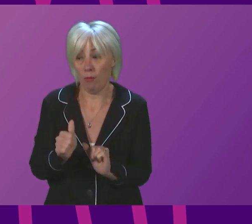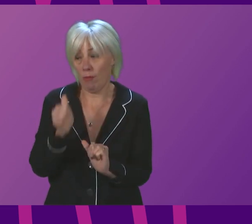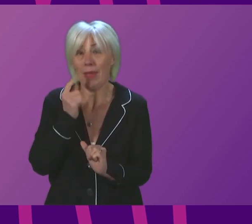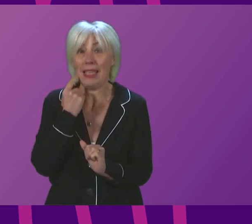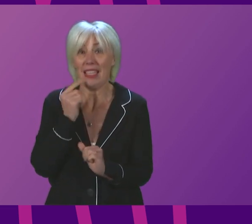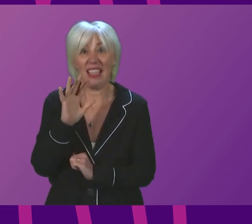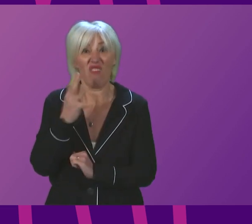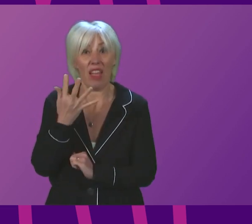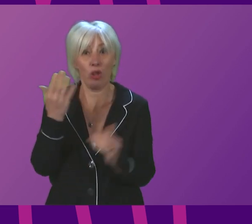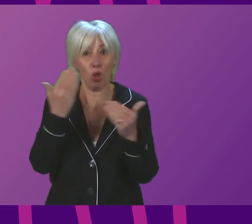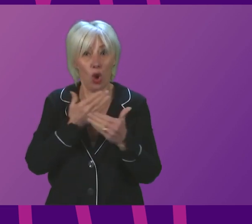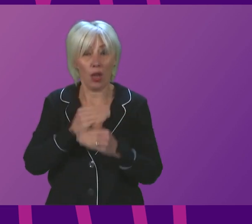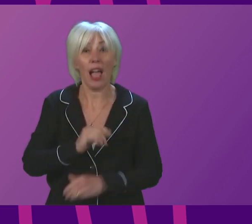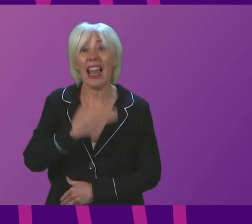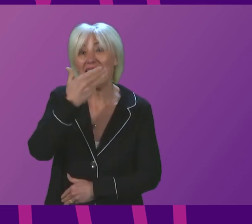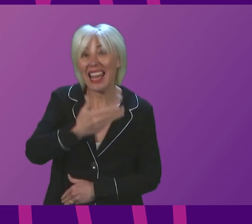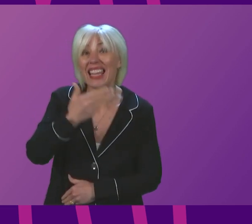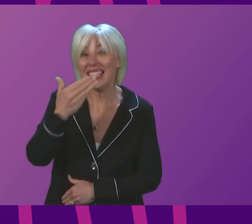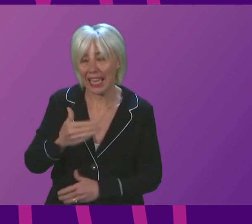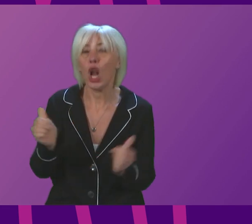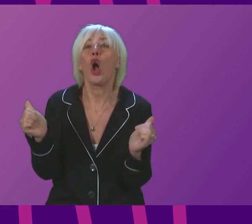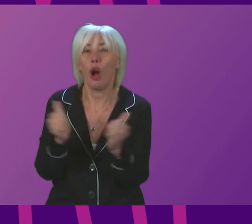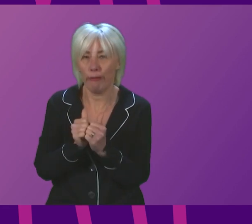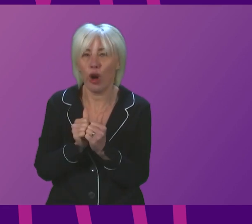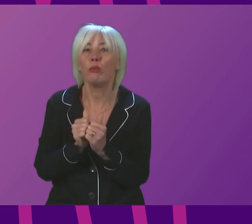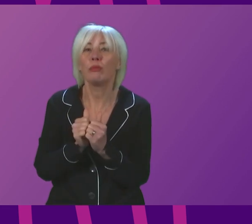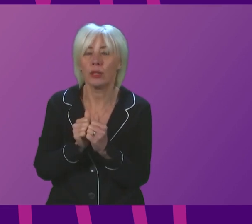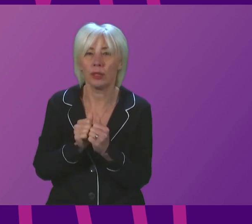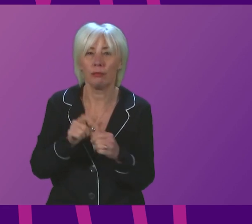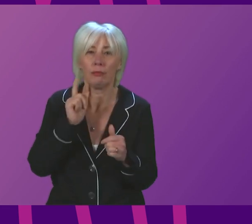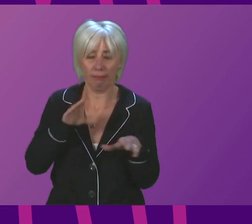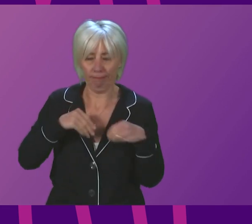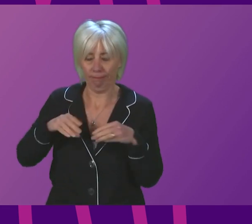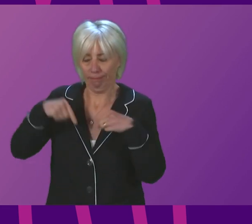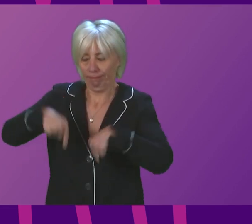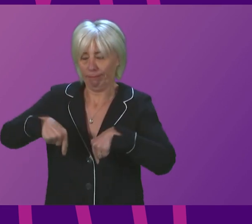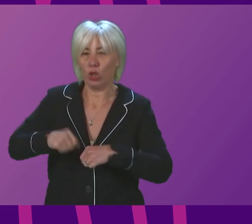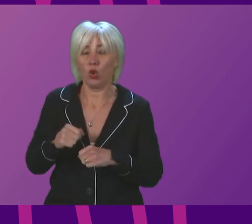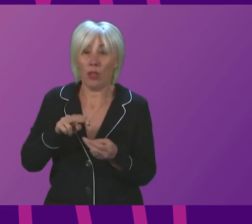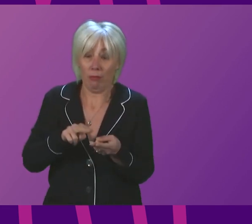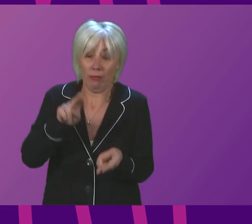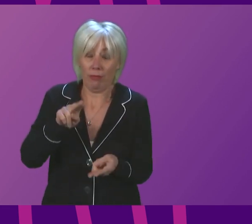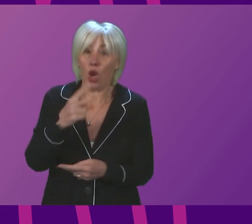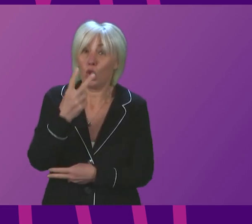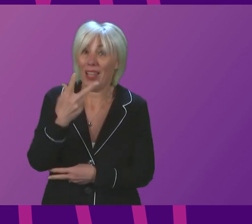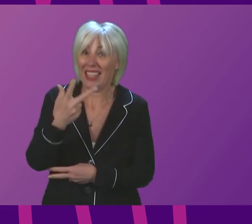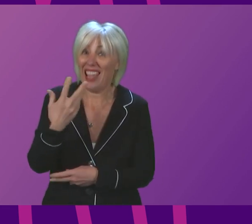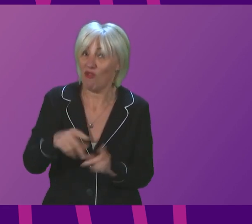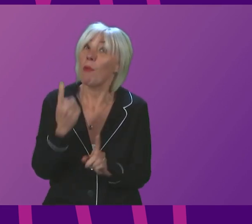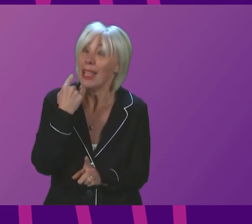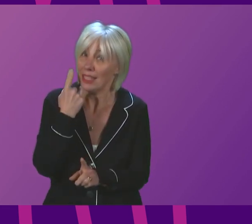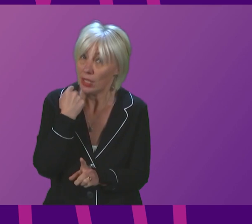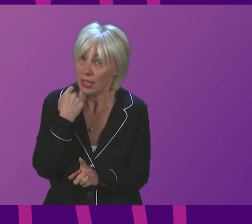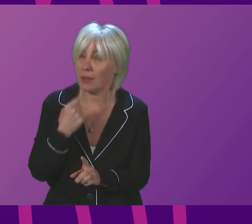yesterday, there were 99 confirmed cases here. This is an increase of 28 since yesterday.